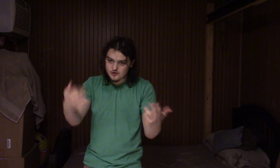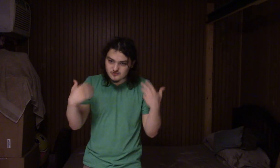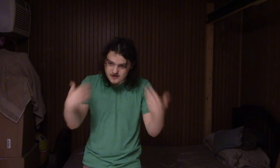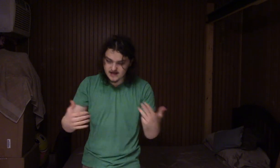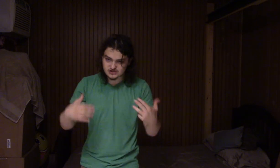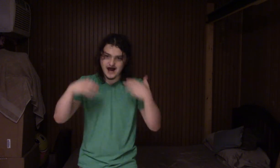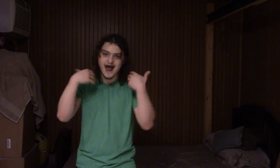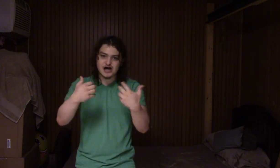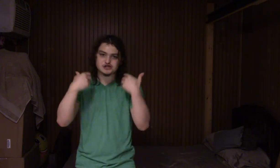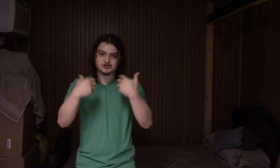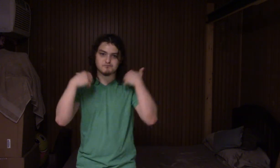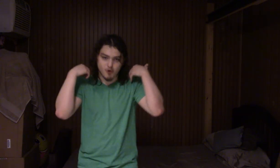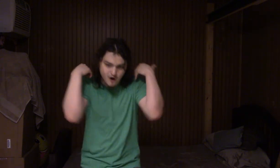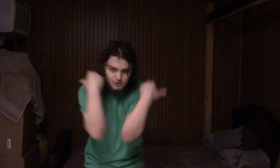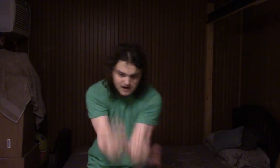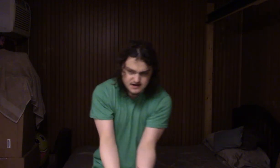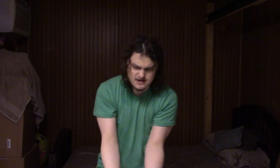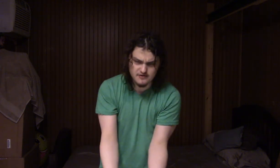things to actually support one another.